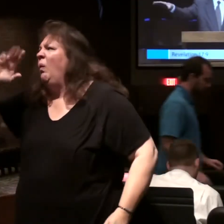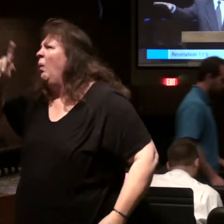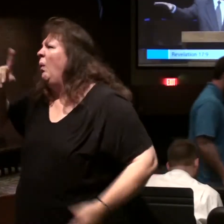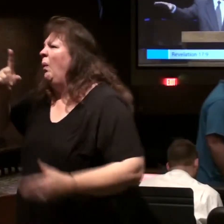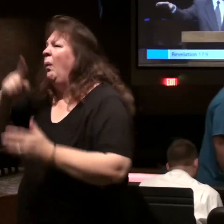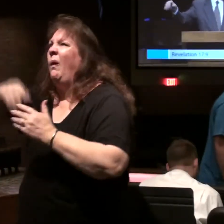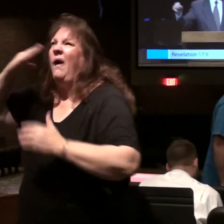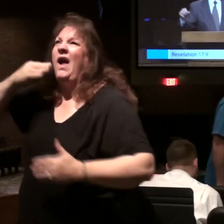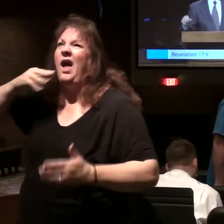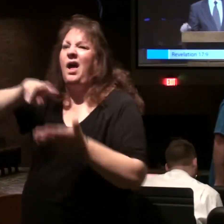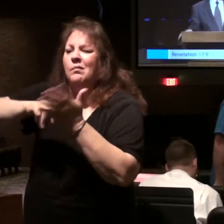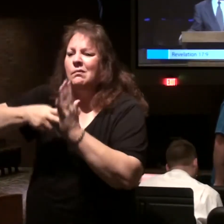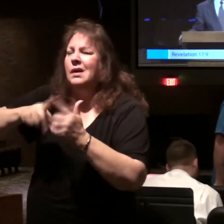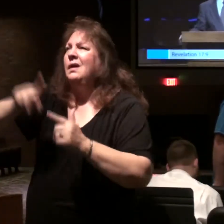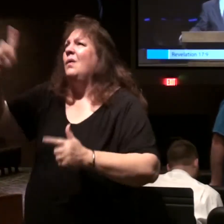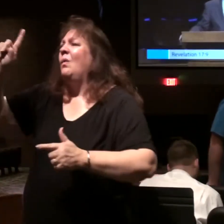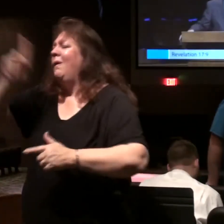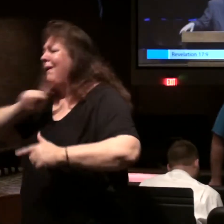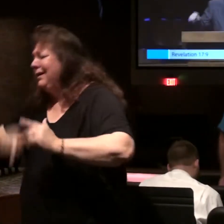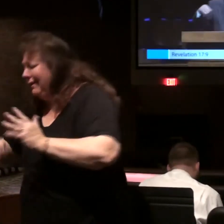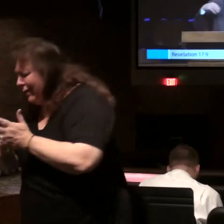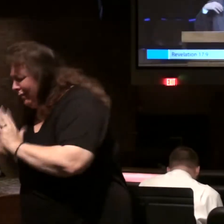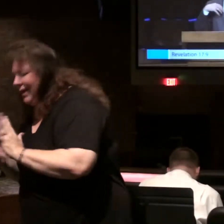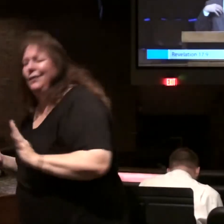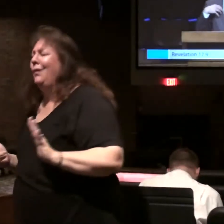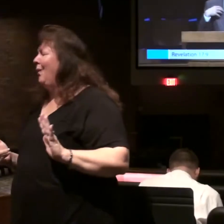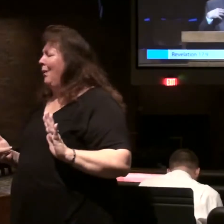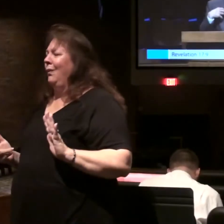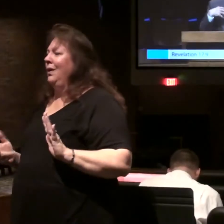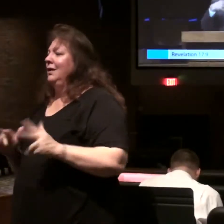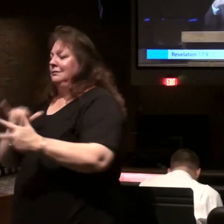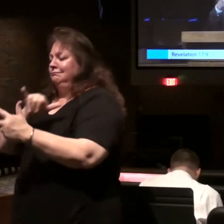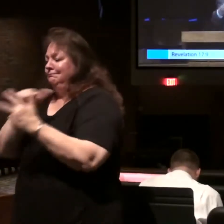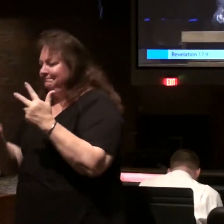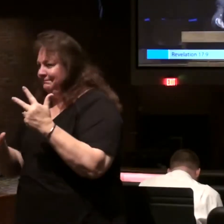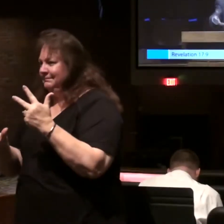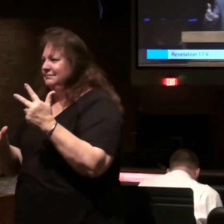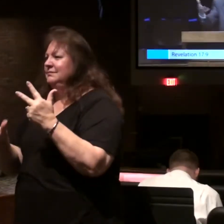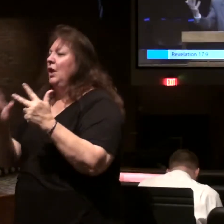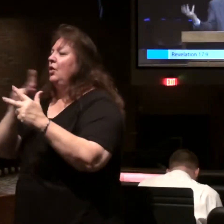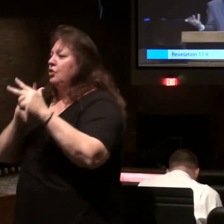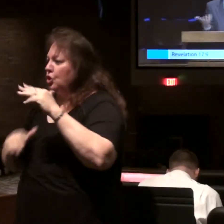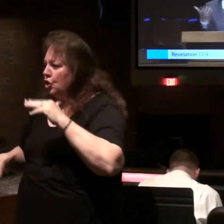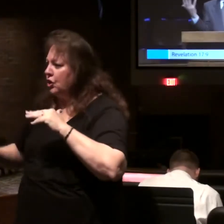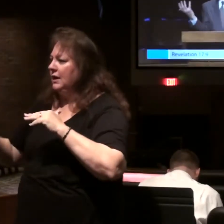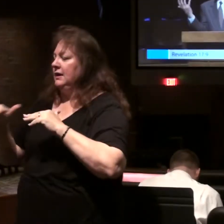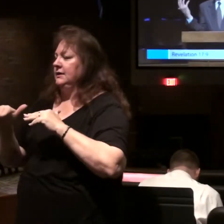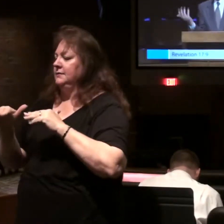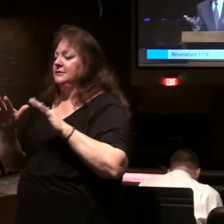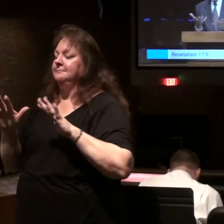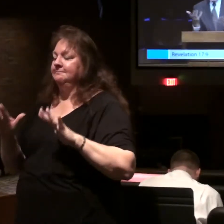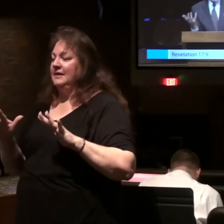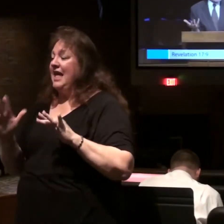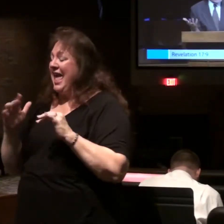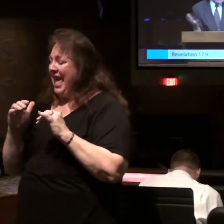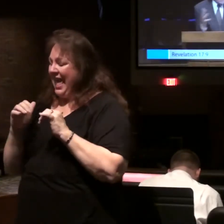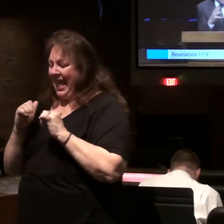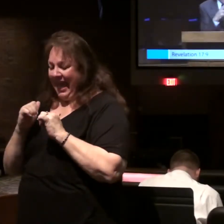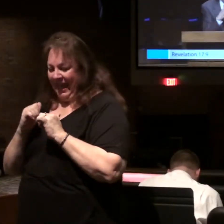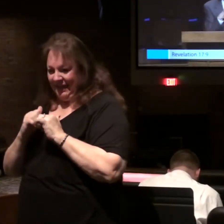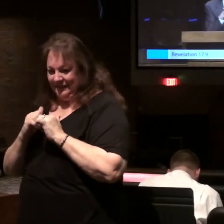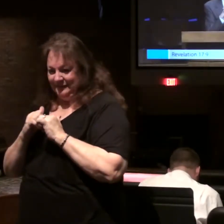do the heads represent what do the kings represent what do the heads you know everything